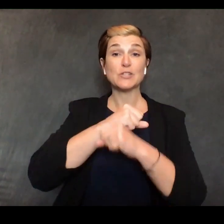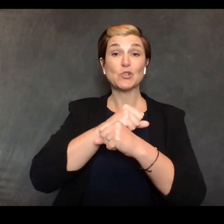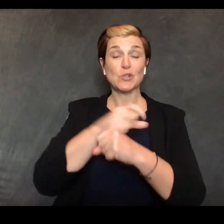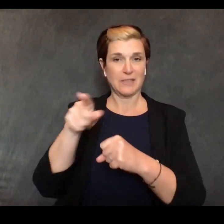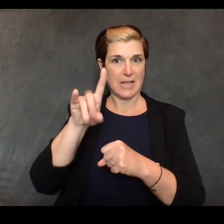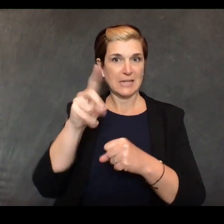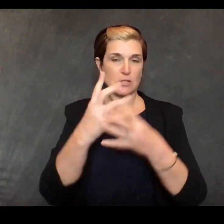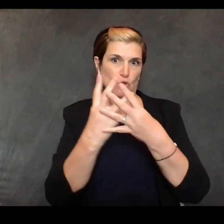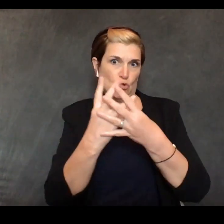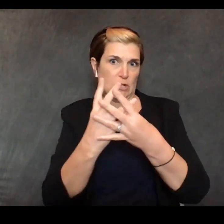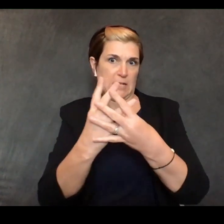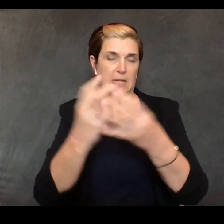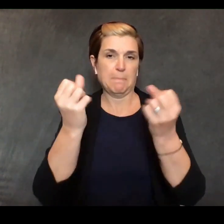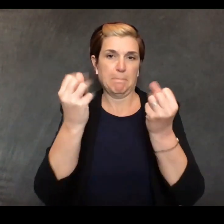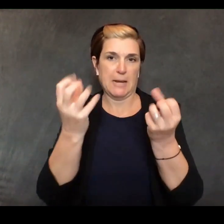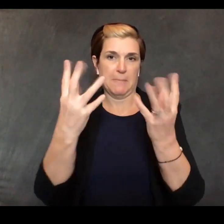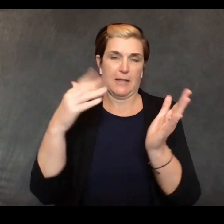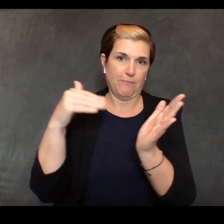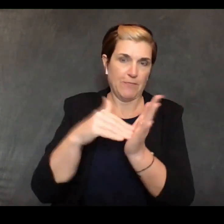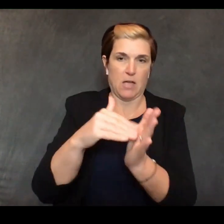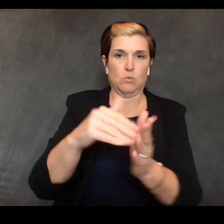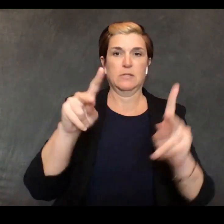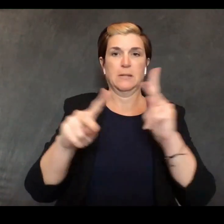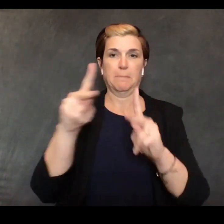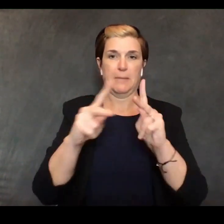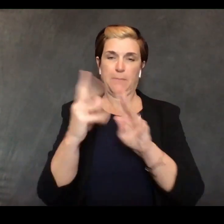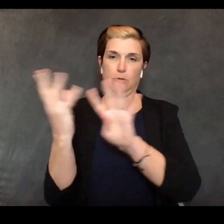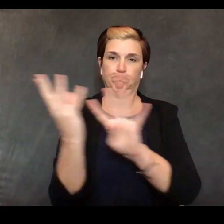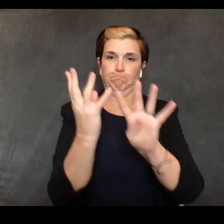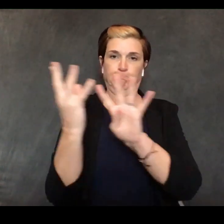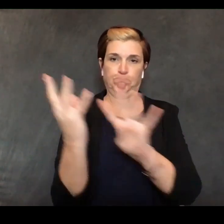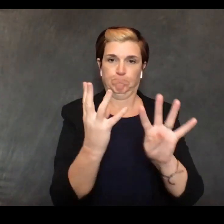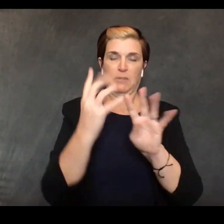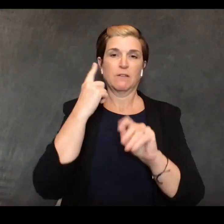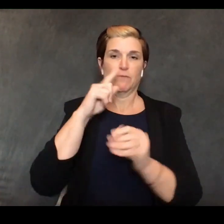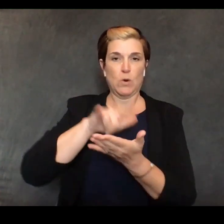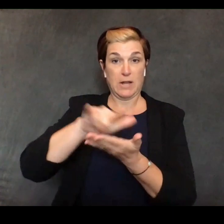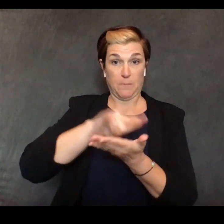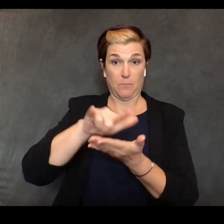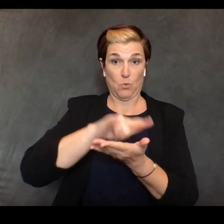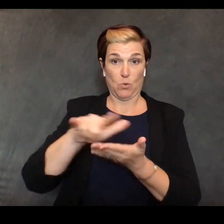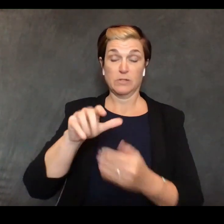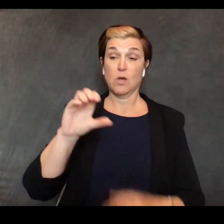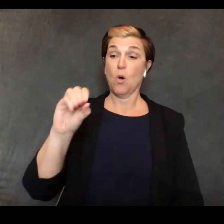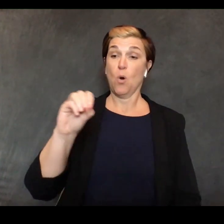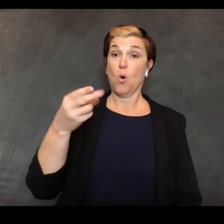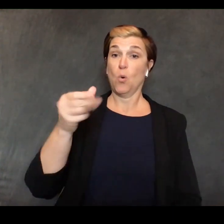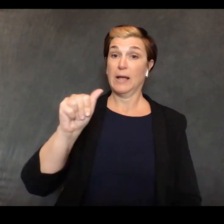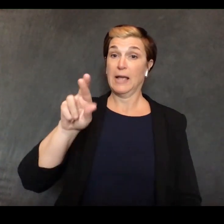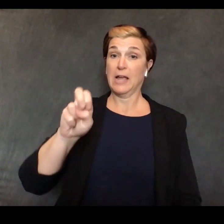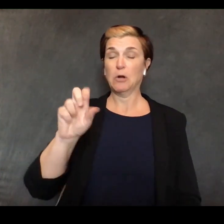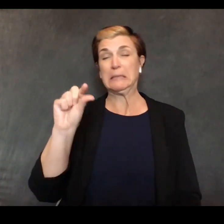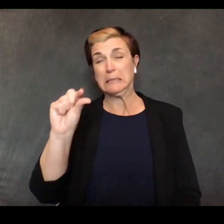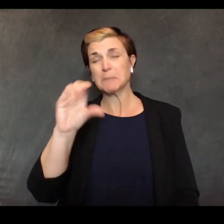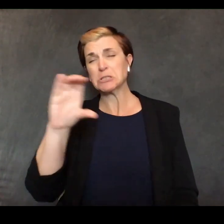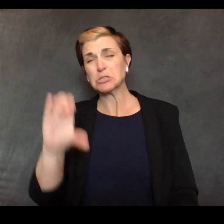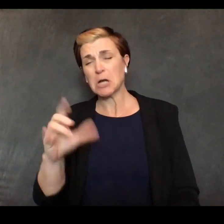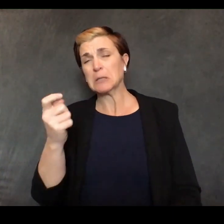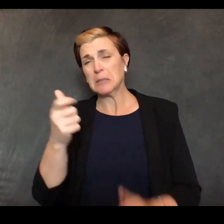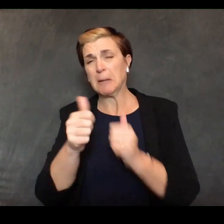thousands and thousands of people uh... air got backed up but uh... little bit but uh... uh... they got them out